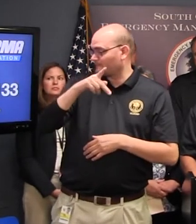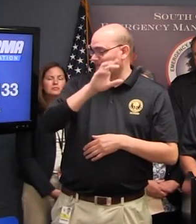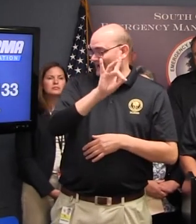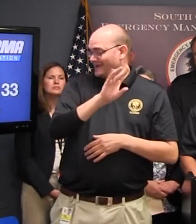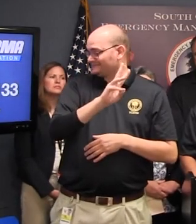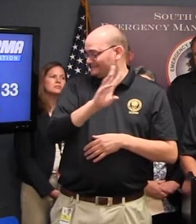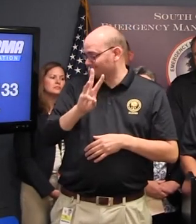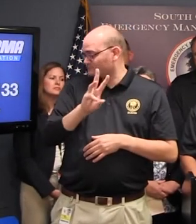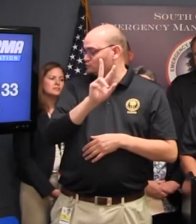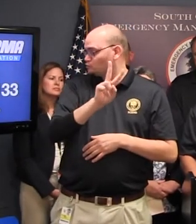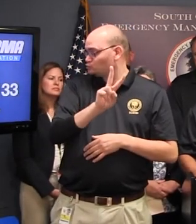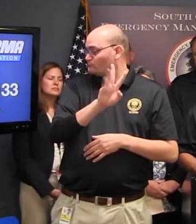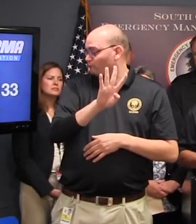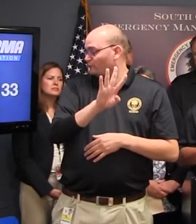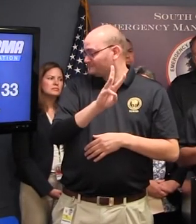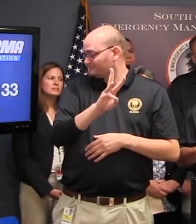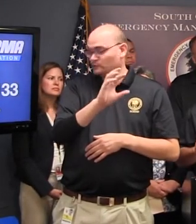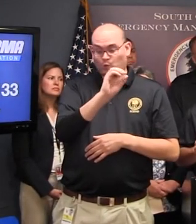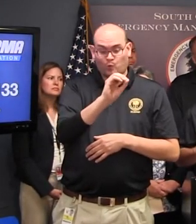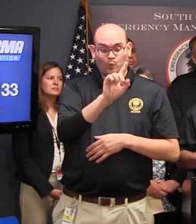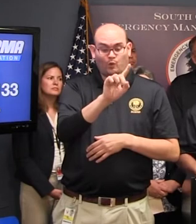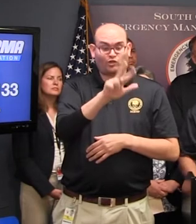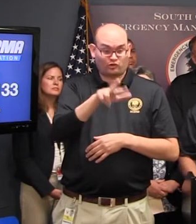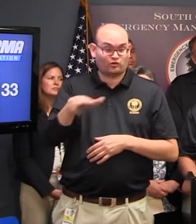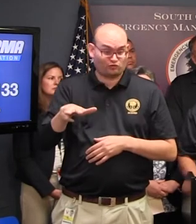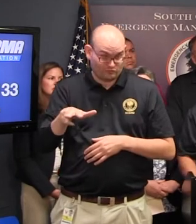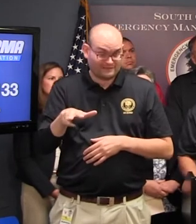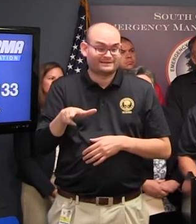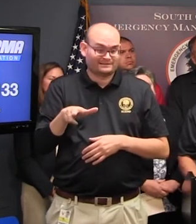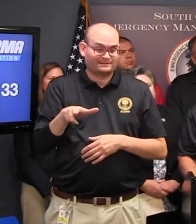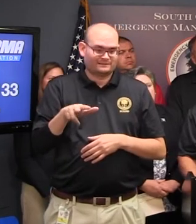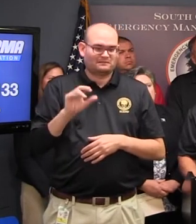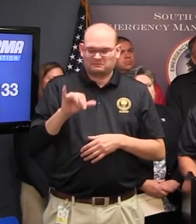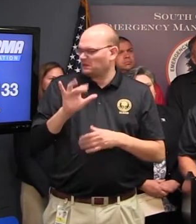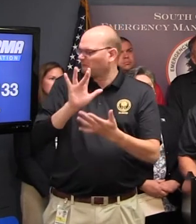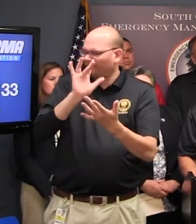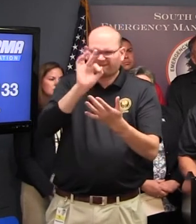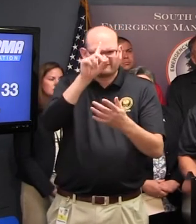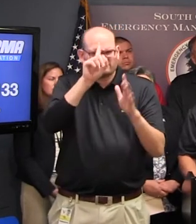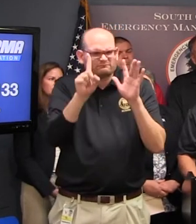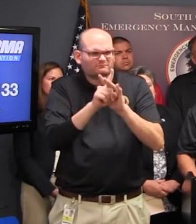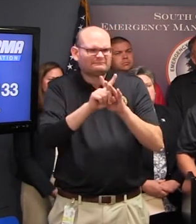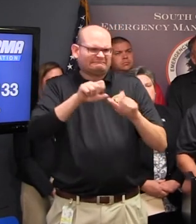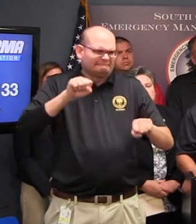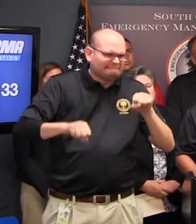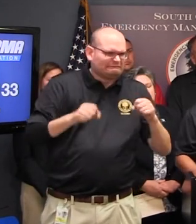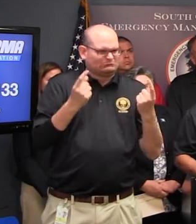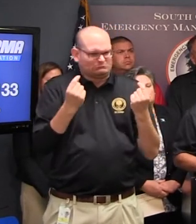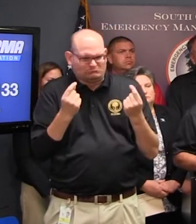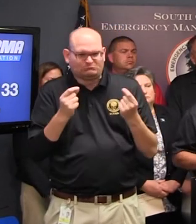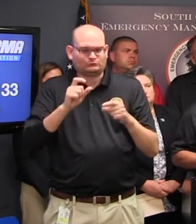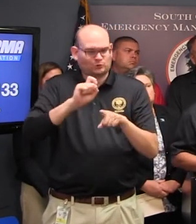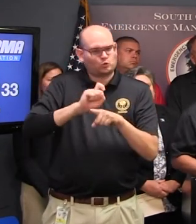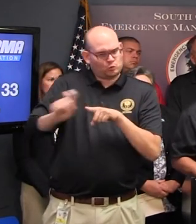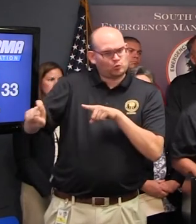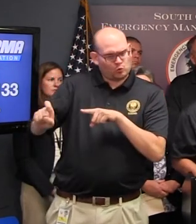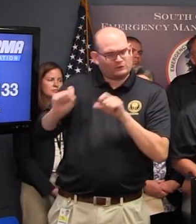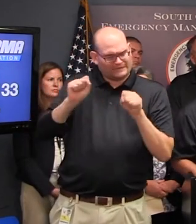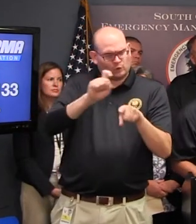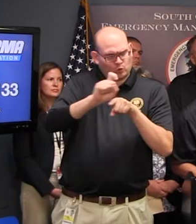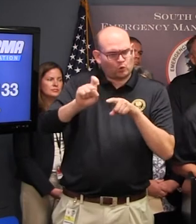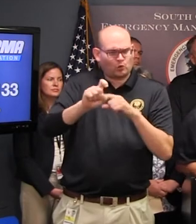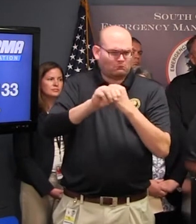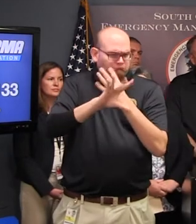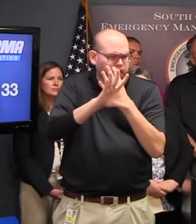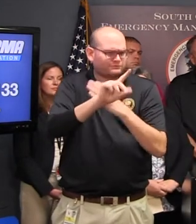-0133 and that's for citizens to call in and get questions answered and that's what I've got for